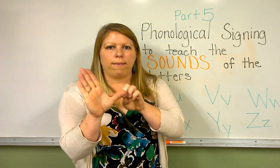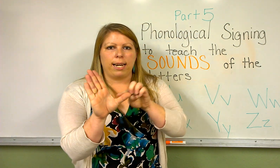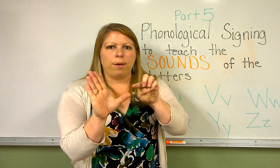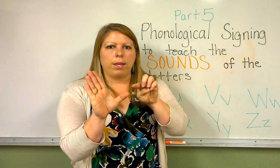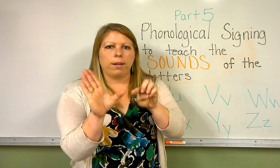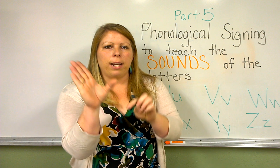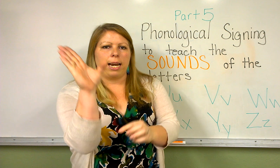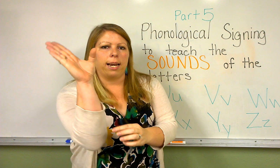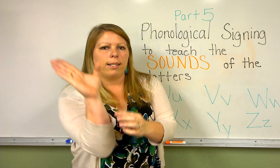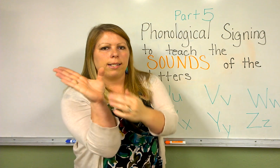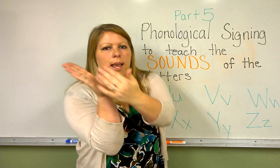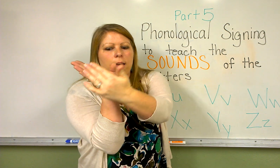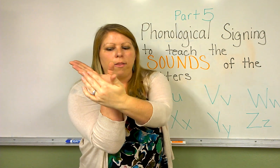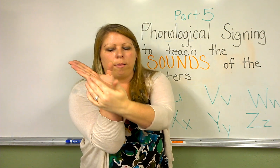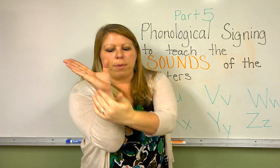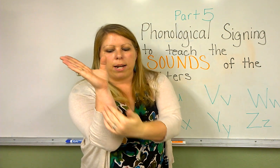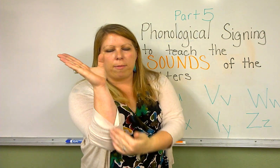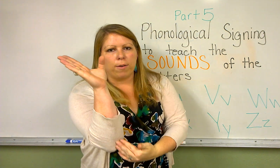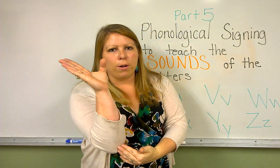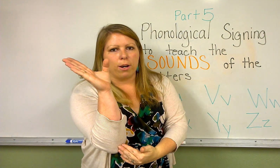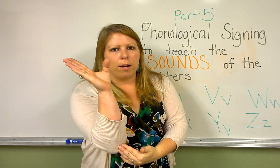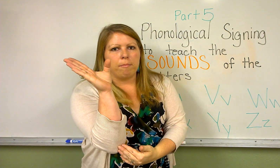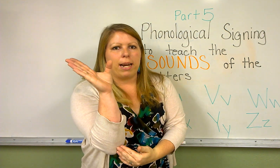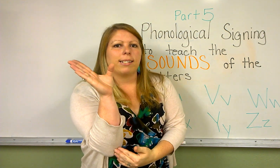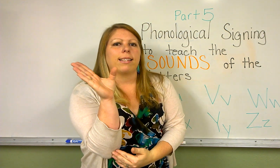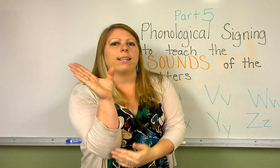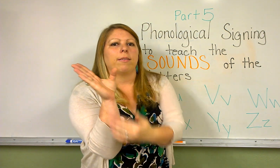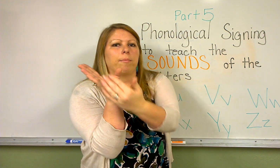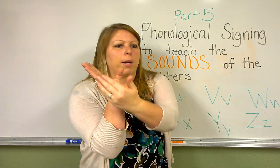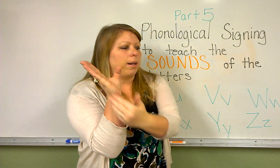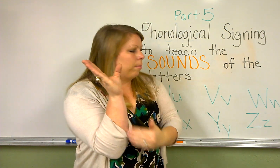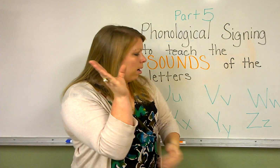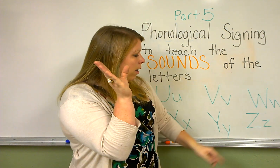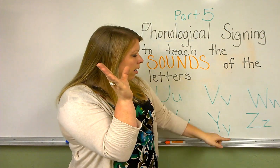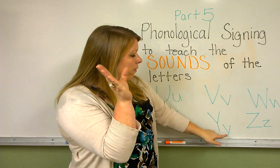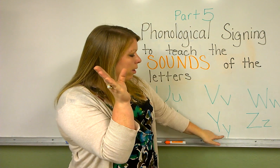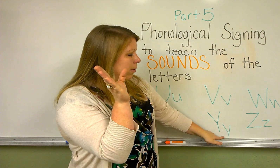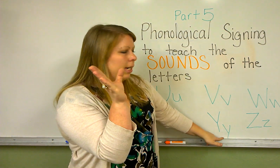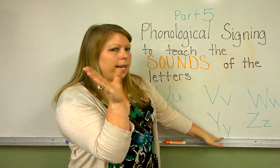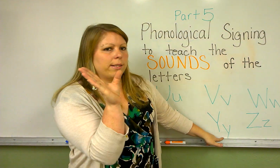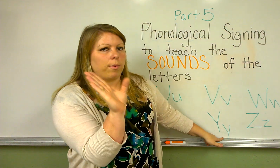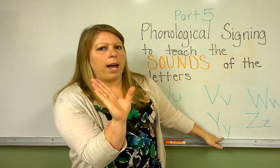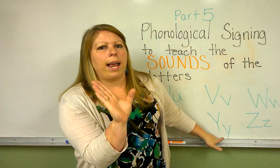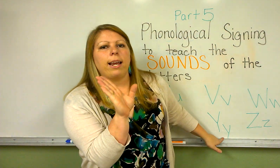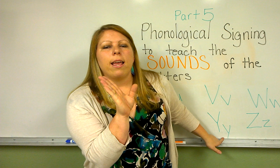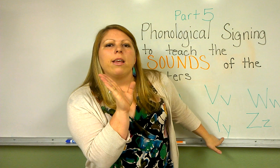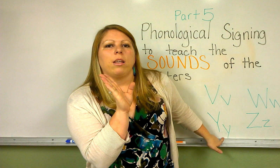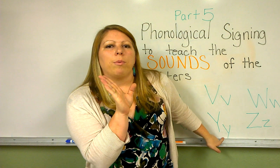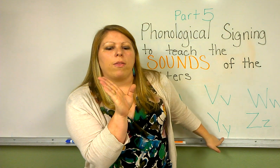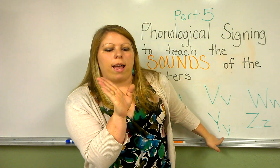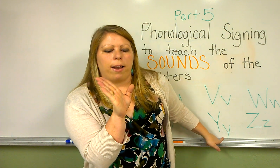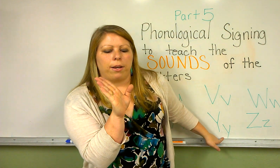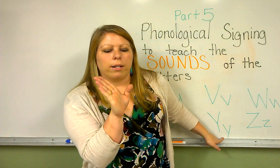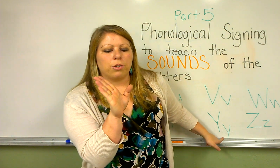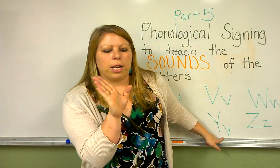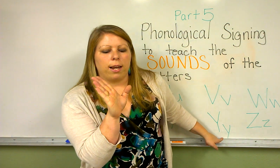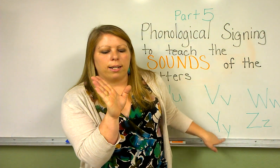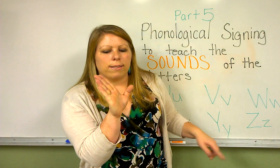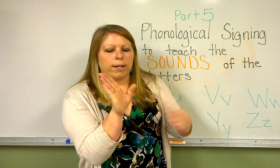V with your hand. The bottom of your arm makes the bottom part the lowercase y. You put that under your chin. It's very